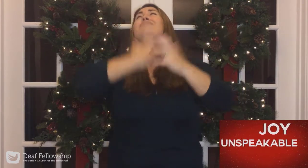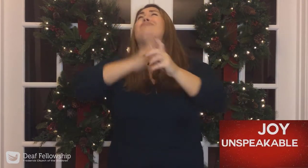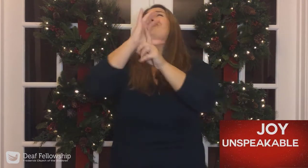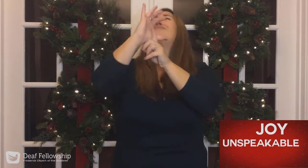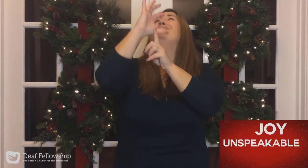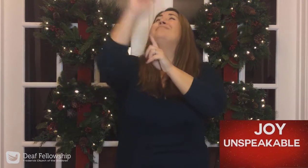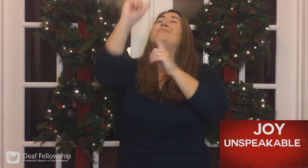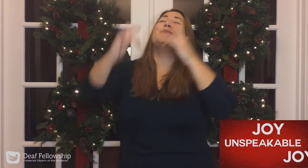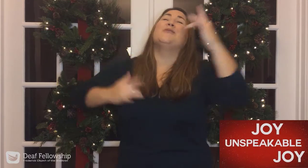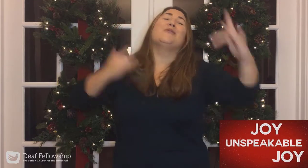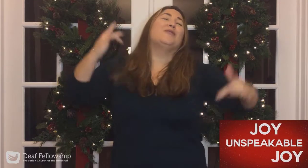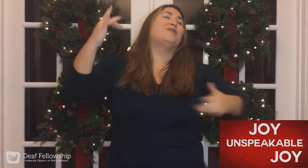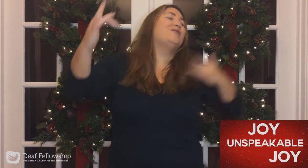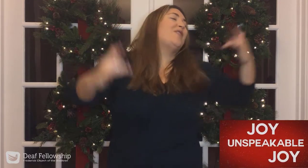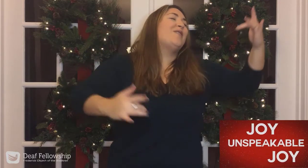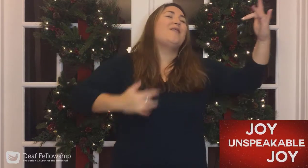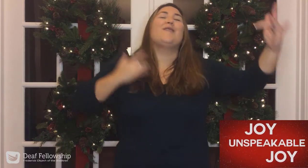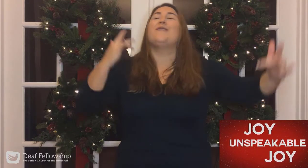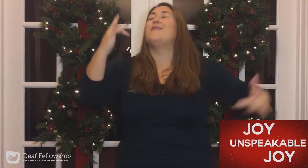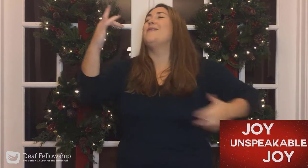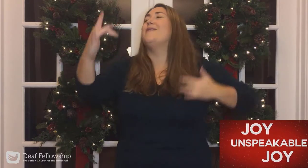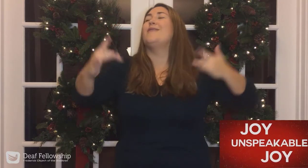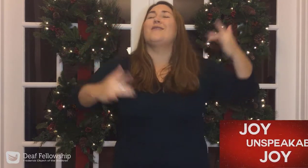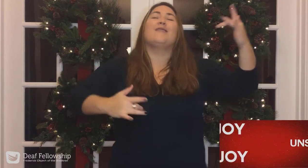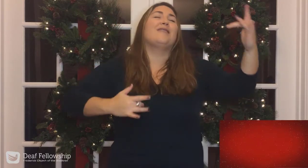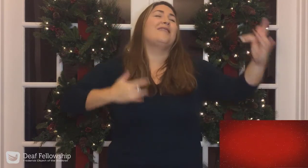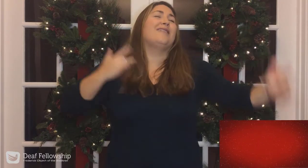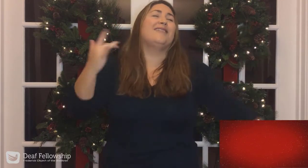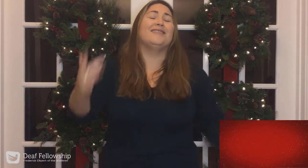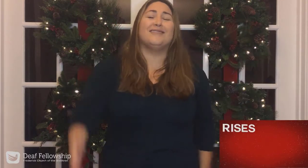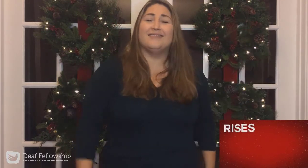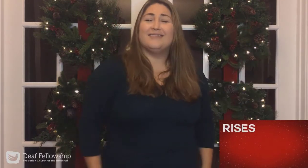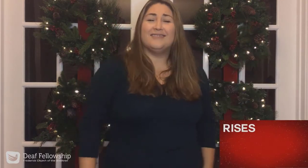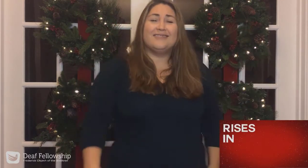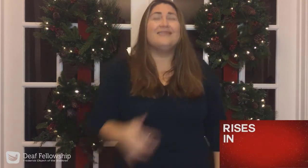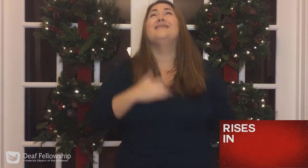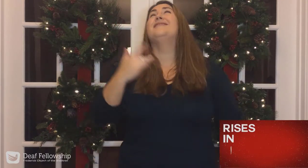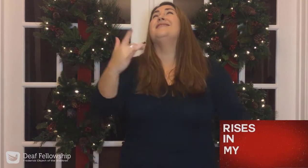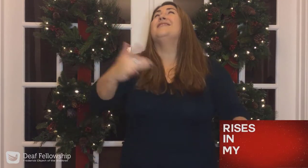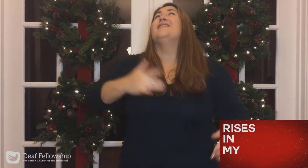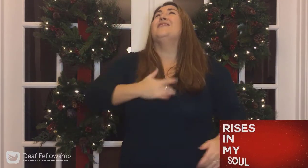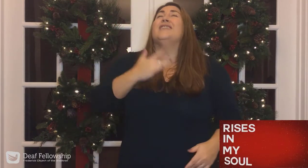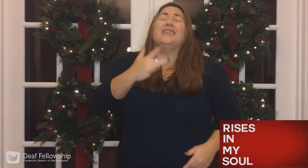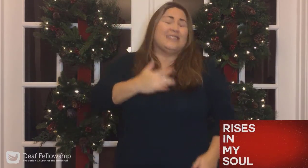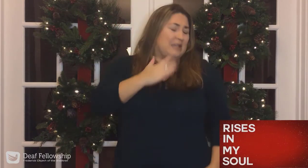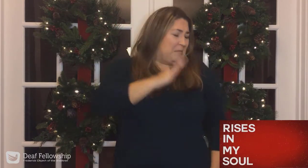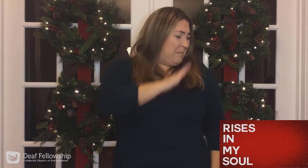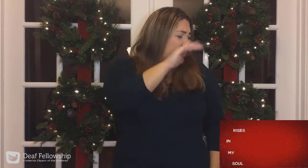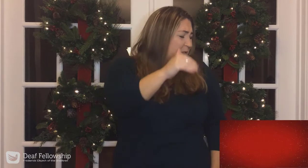Unspeakable joy. The Lord in my soul,